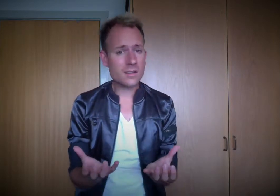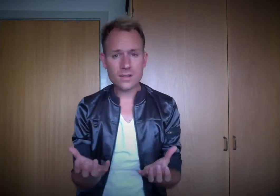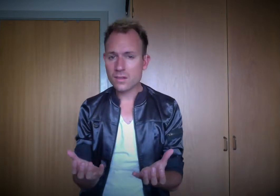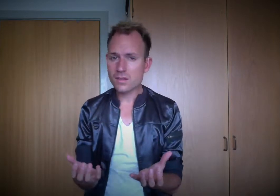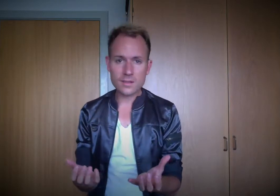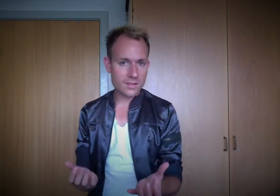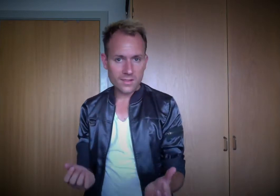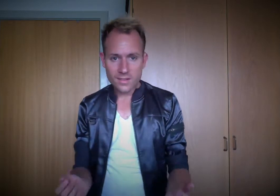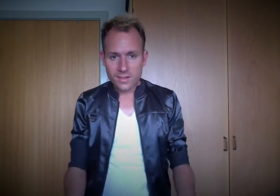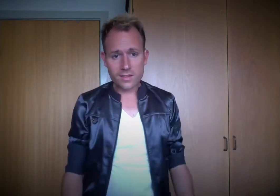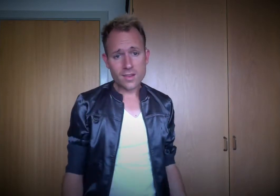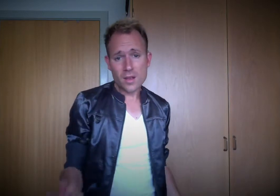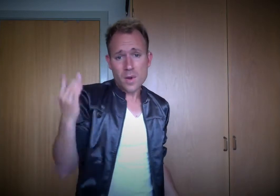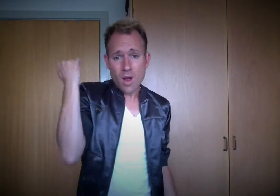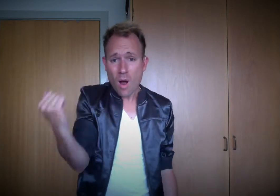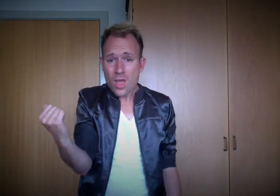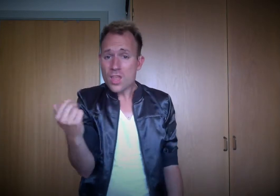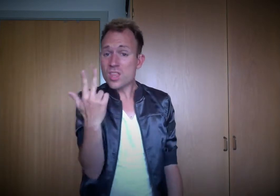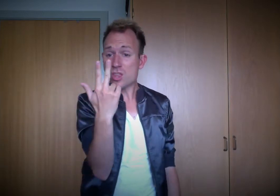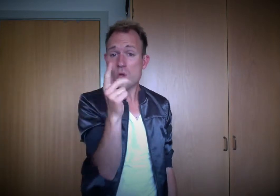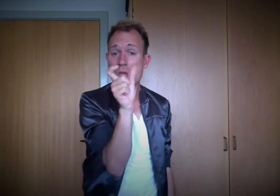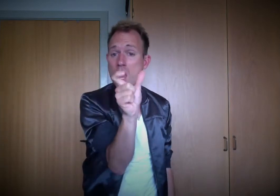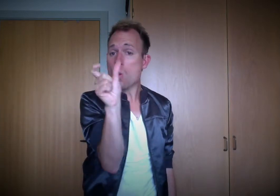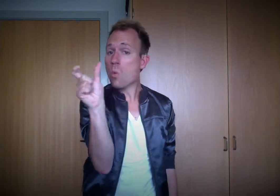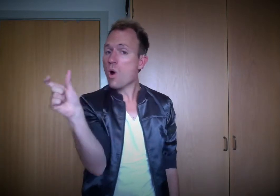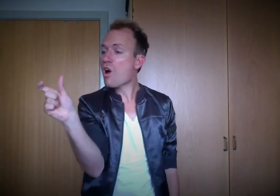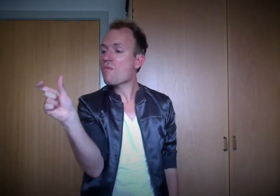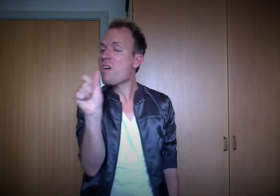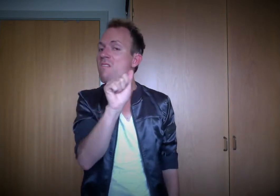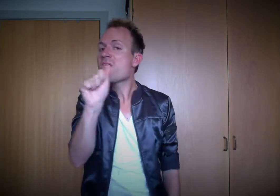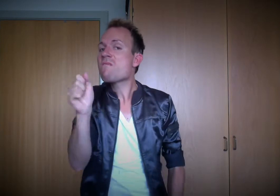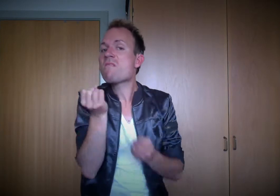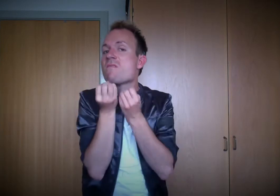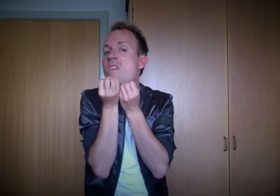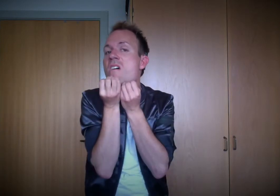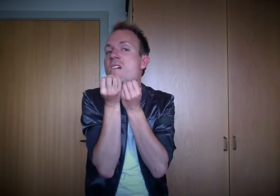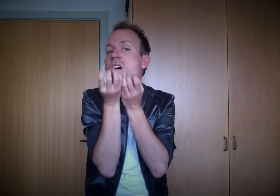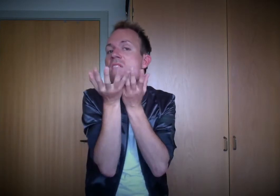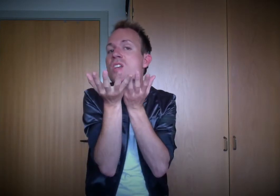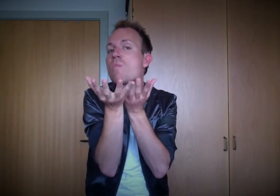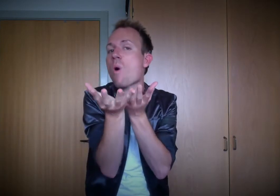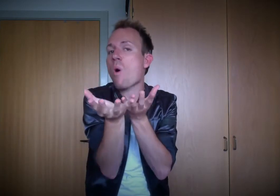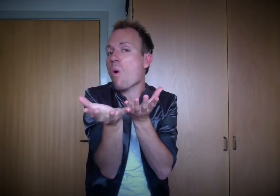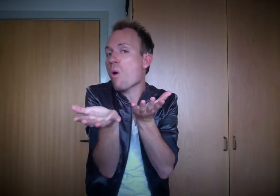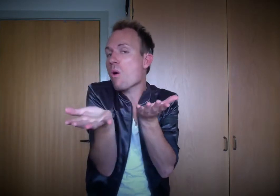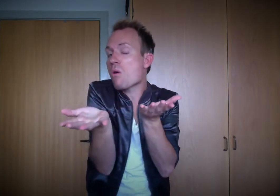Just because three words Are never spoken